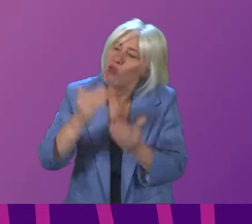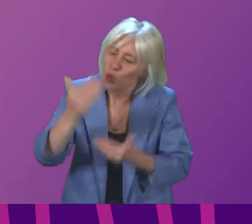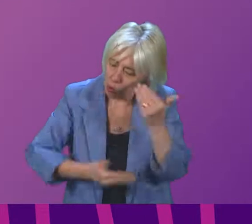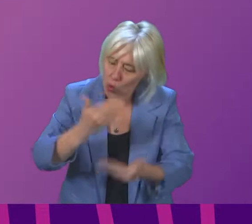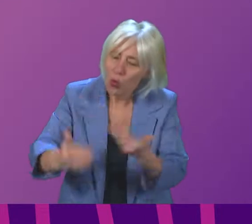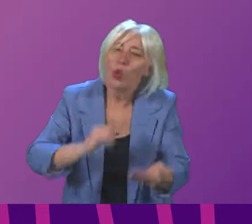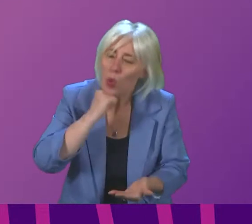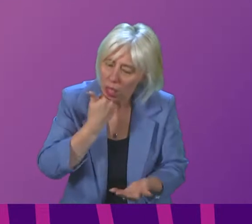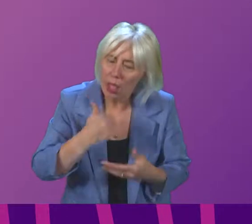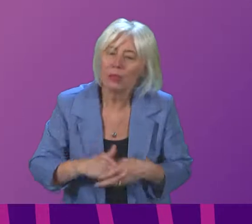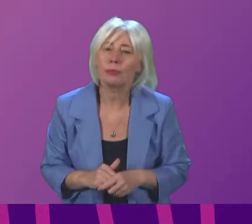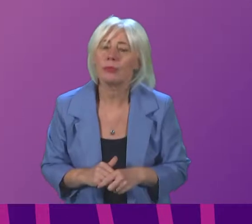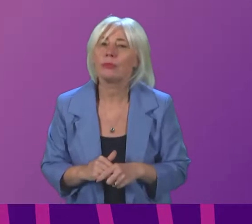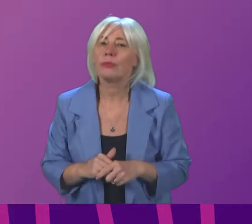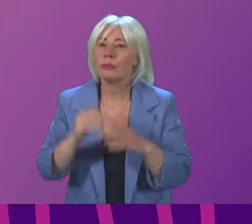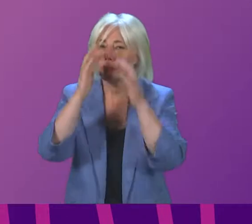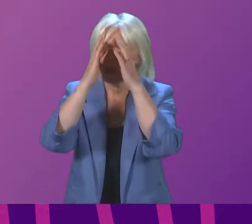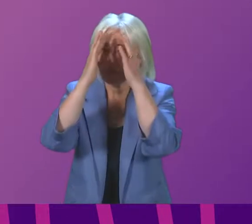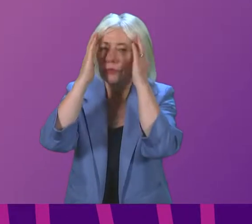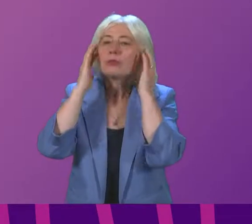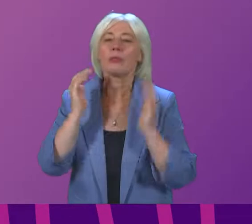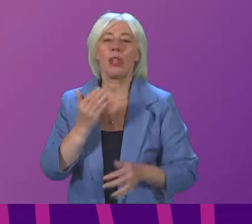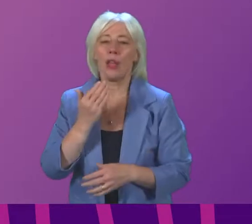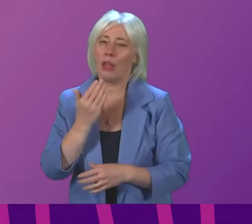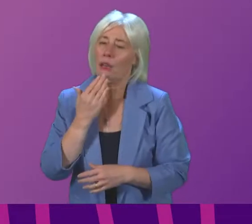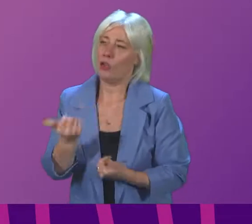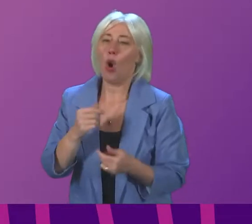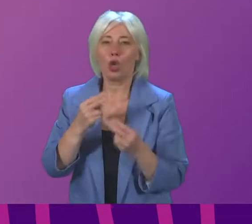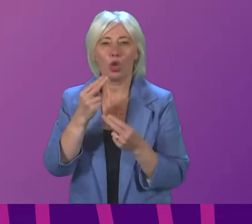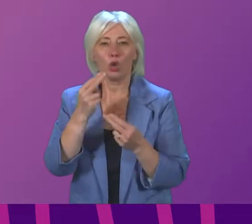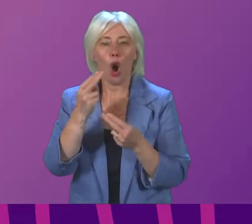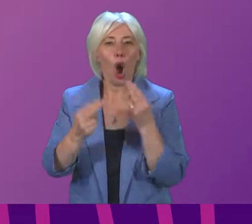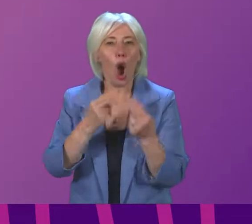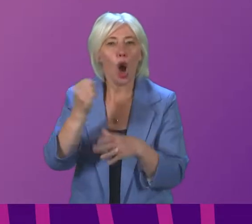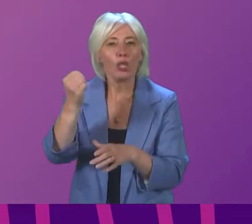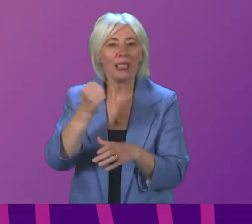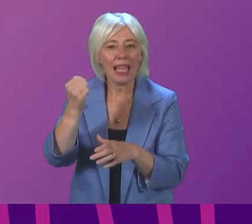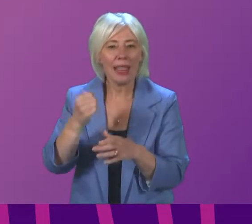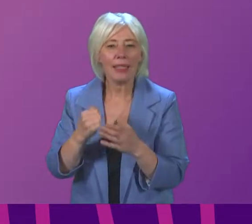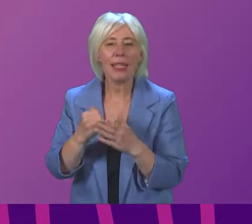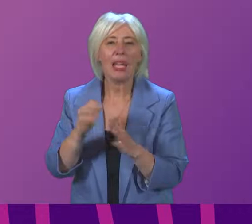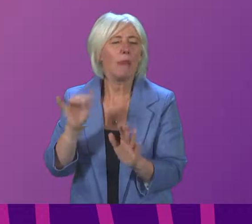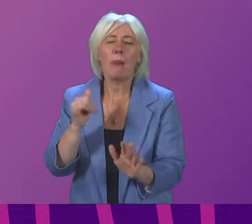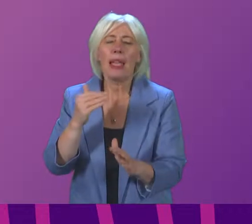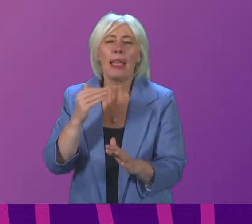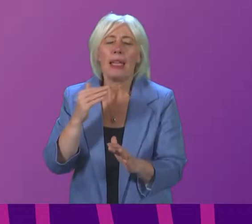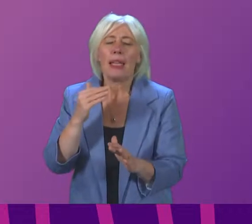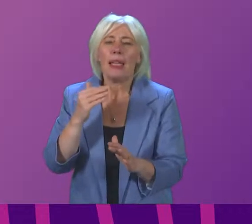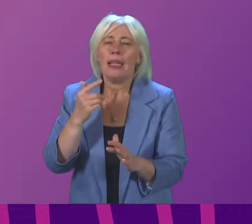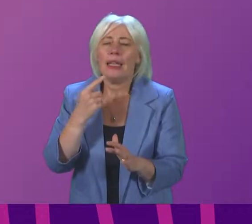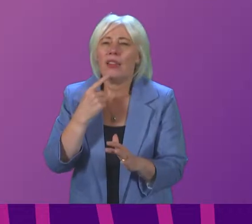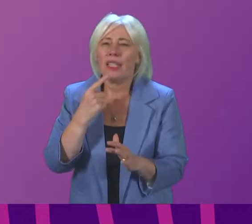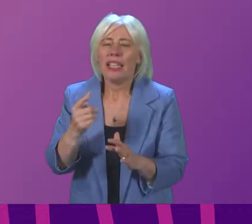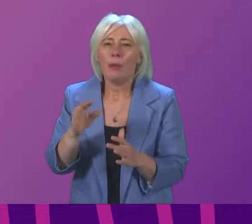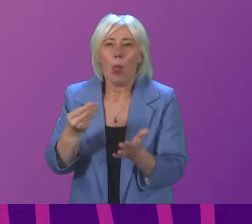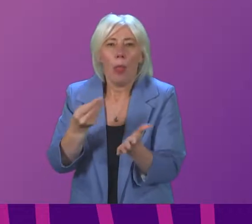Thank you for those questions. Can I just say, firstly, on hospitality, I don't think I addressed the point that was raised in the previous round